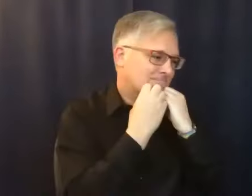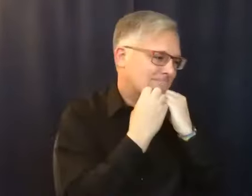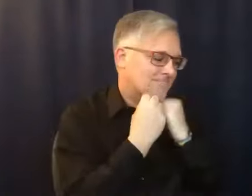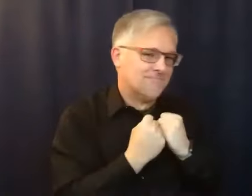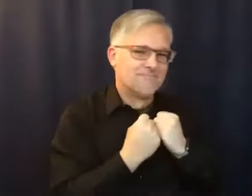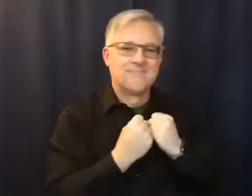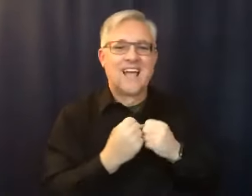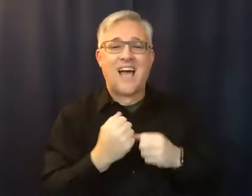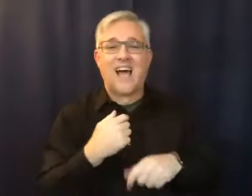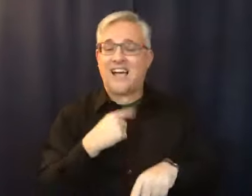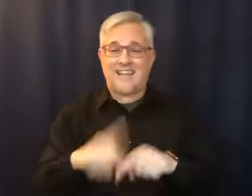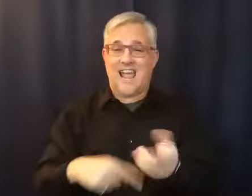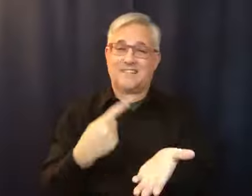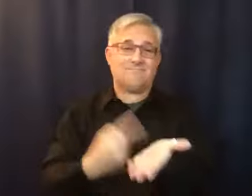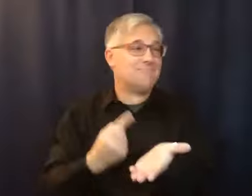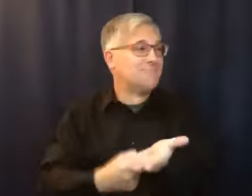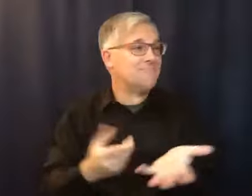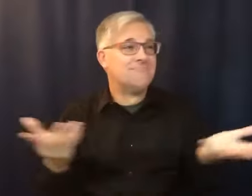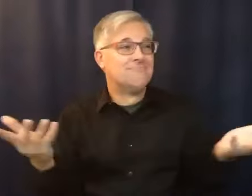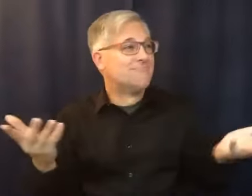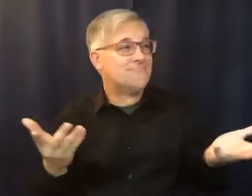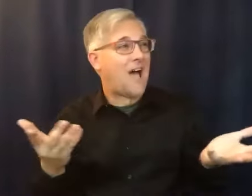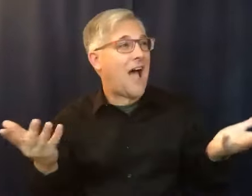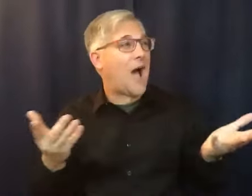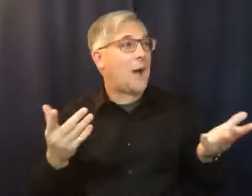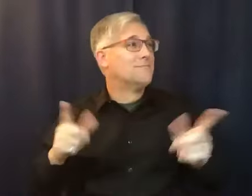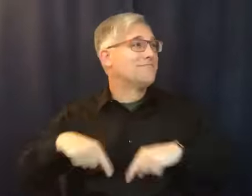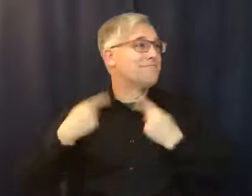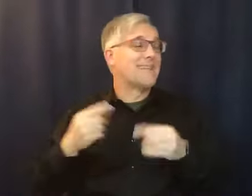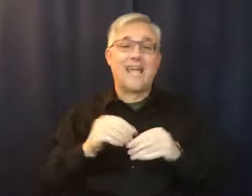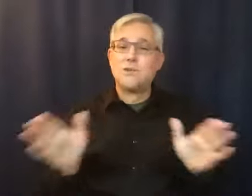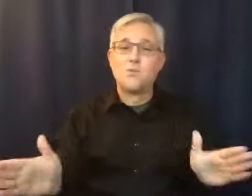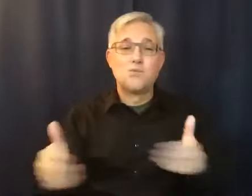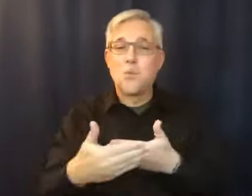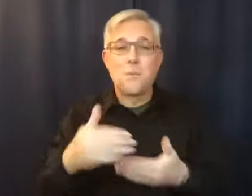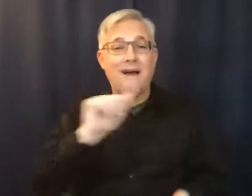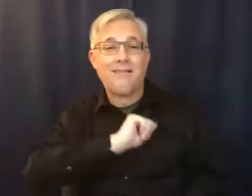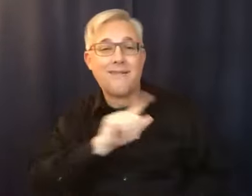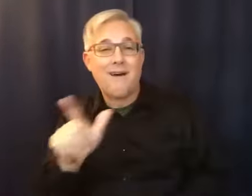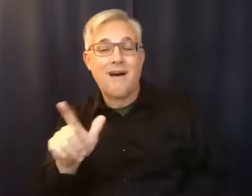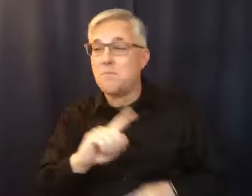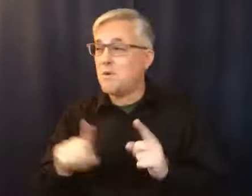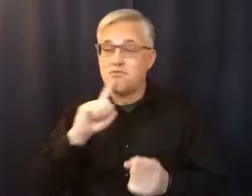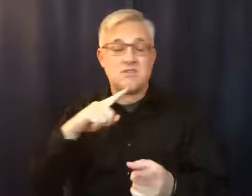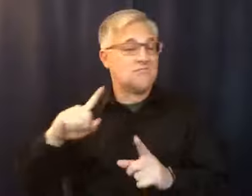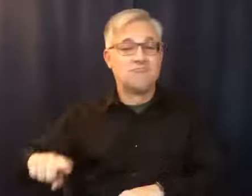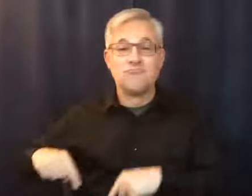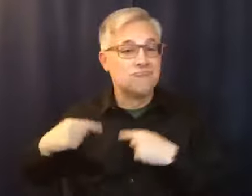I can say, and I can say that to you, is that through it all, all I can say is God's faithfulness